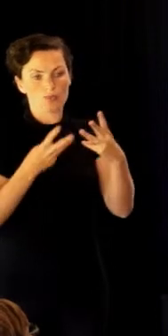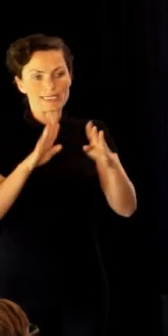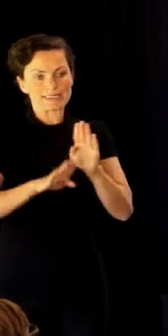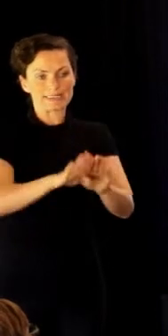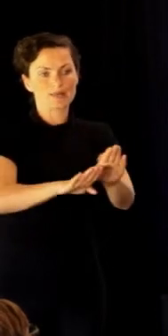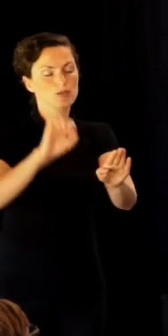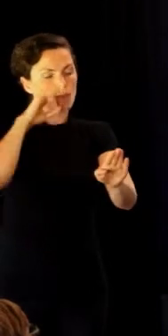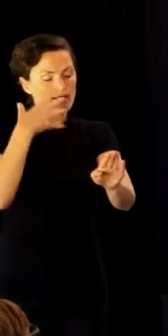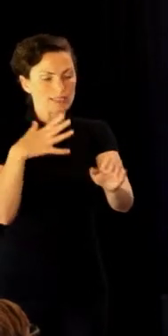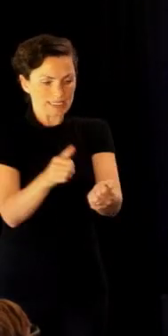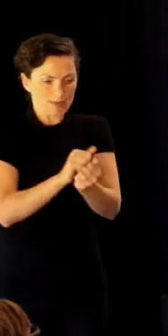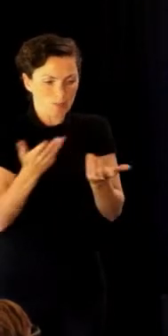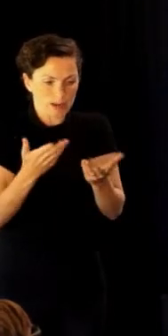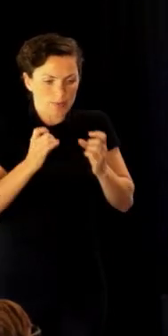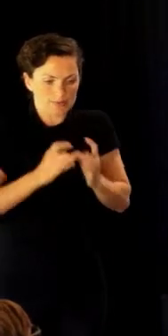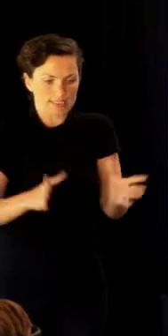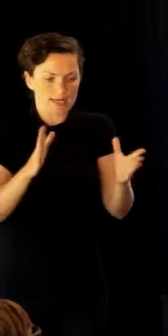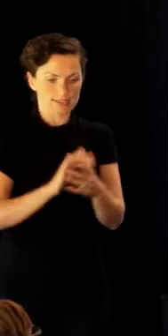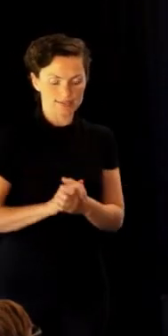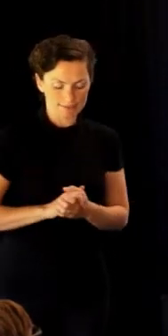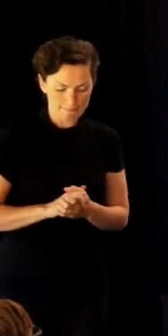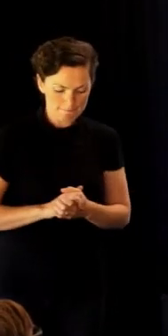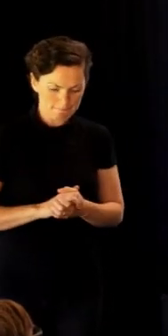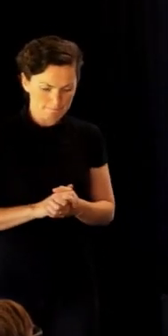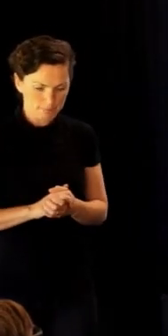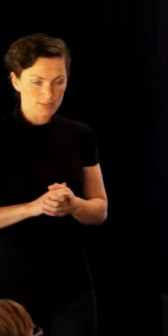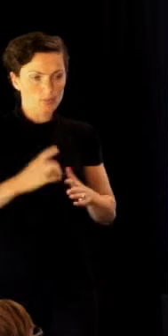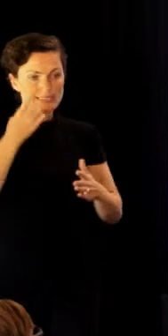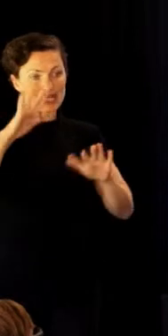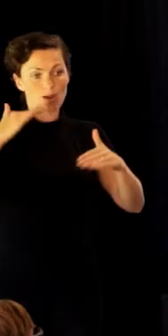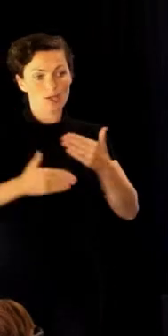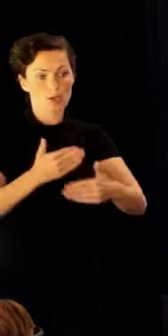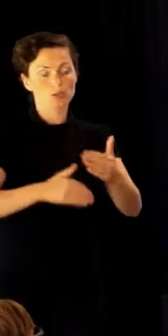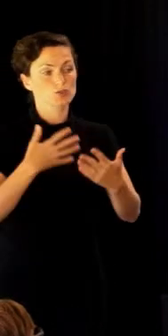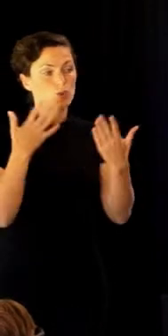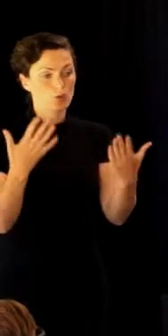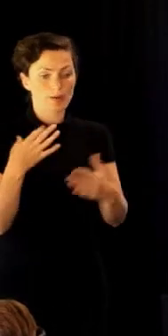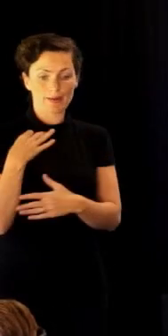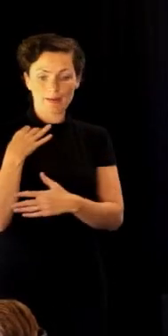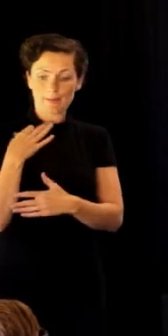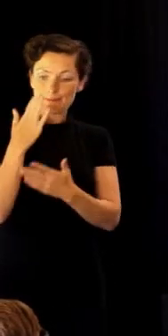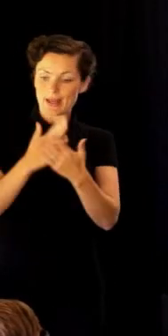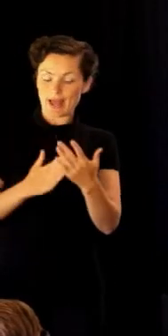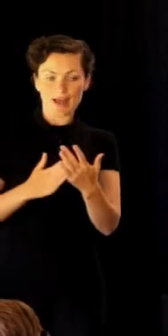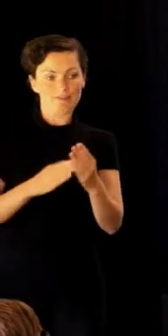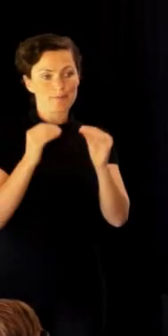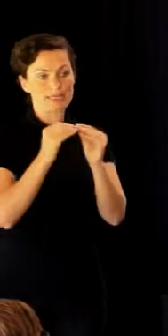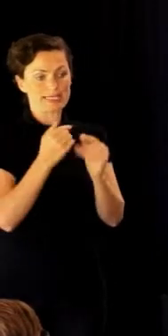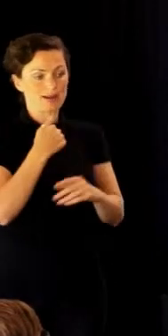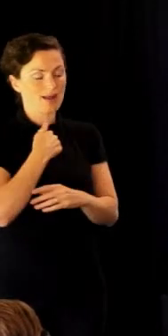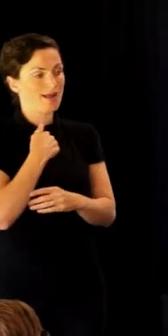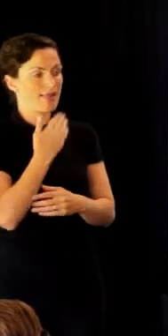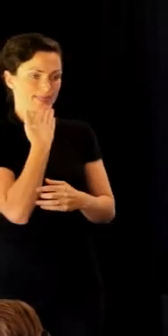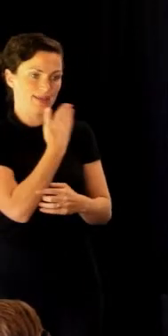that where we've started from. And yes, here we go. So on behalf of Belinda and I, Komutu i nai nei taku